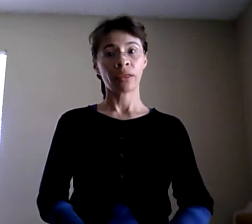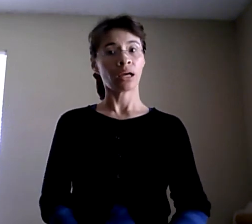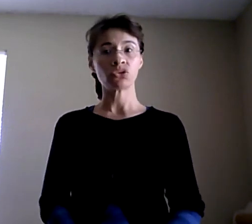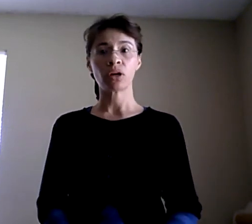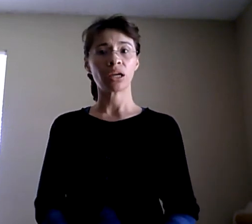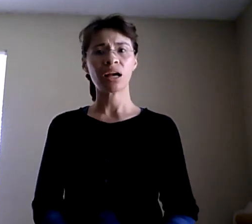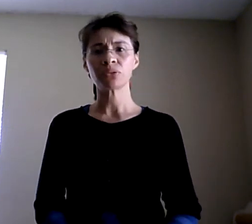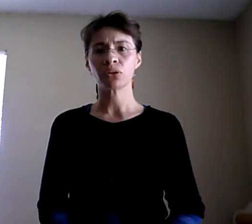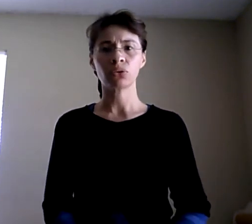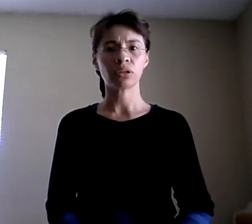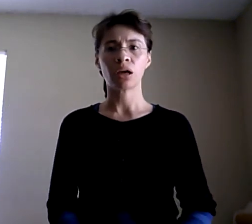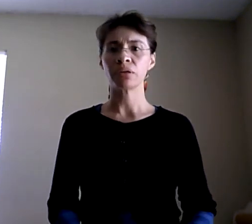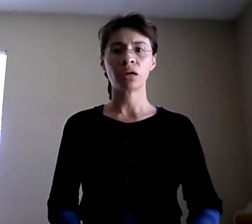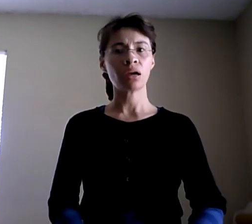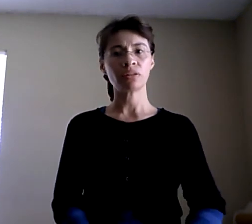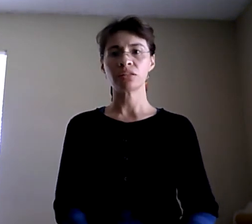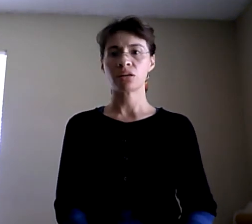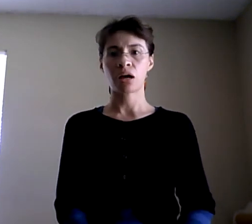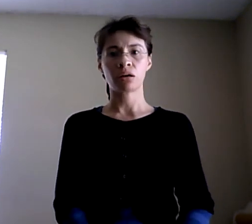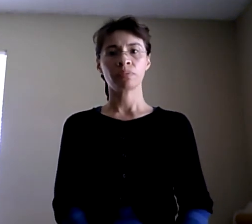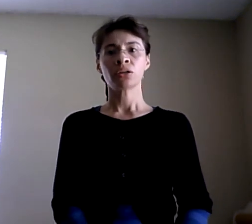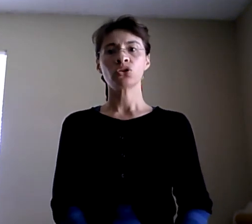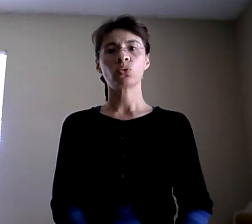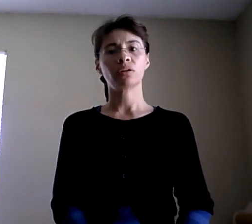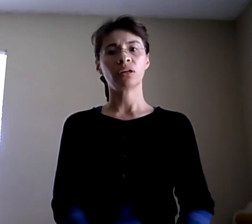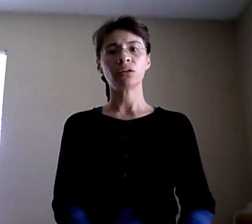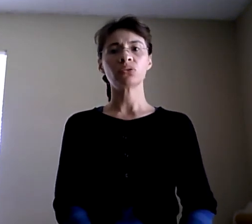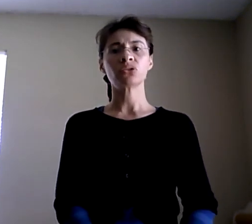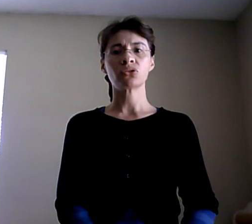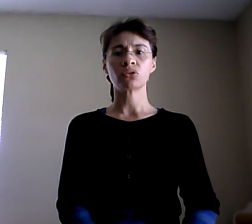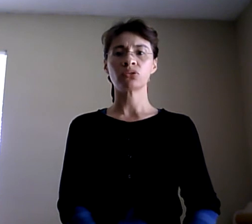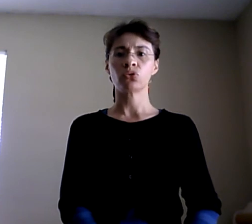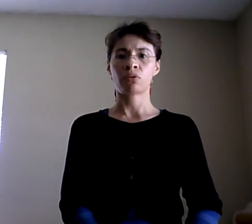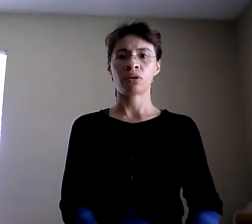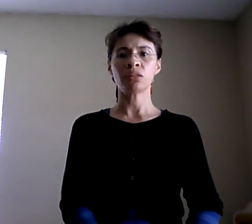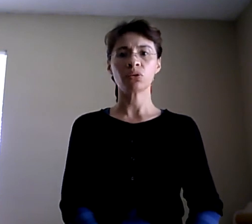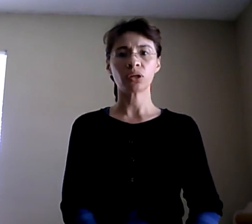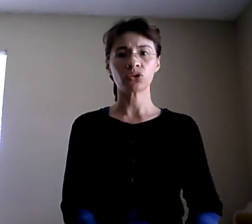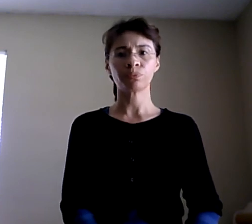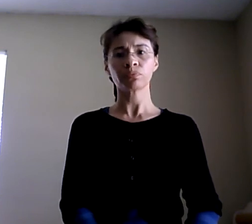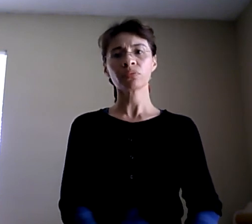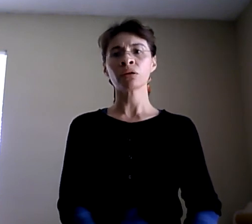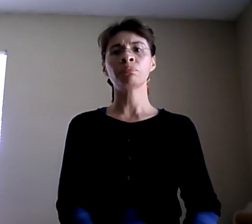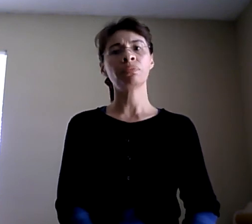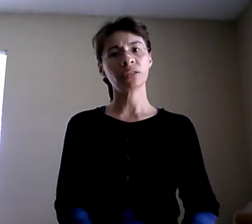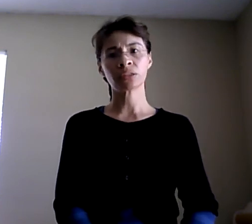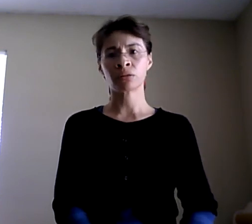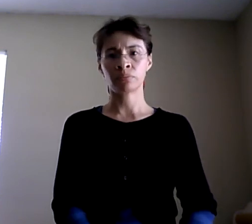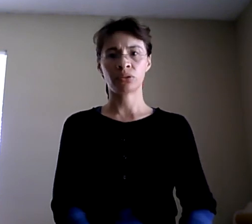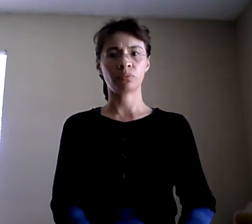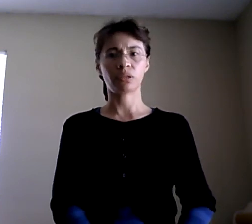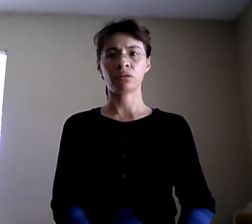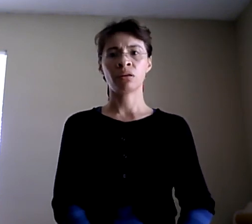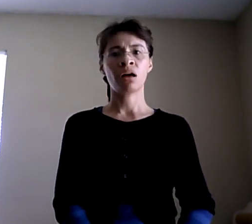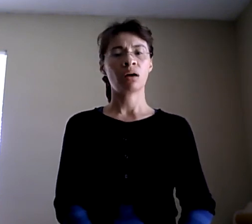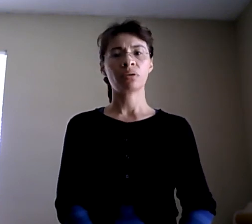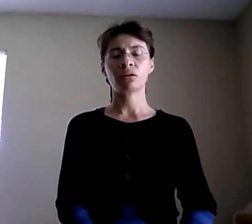That's right. Absolutely. mean, anytime you want any concerns, you have any questions, please come to me. I mean,